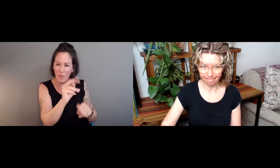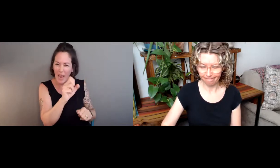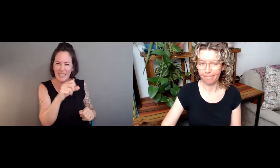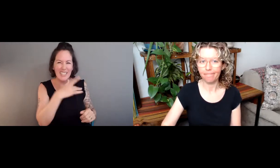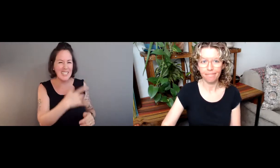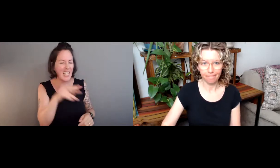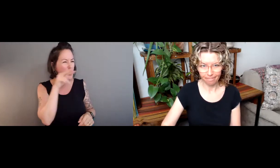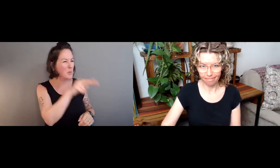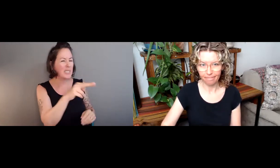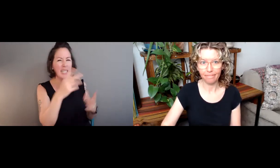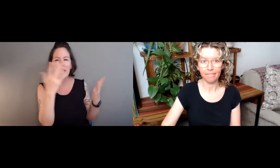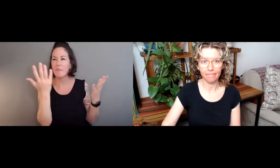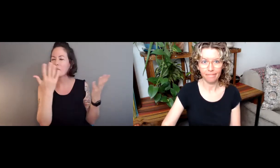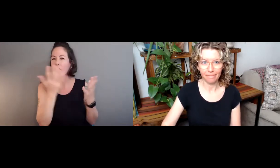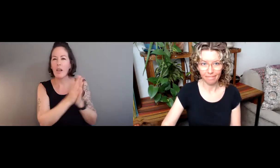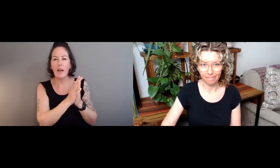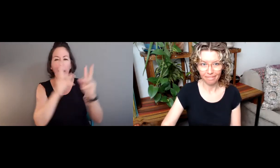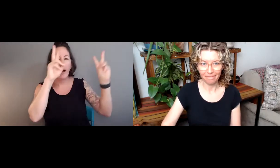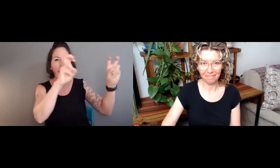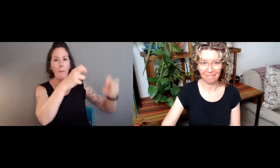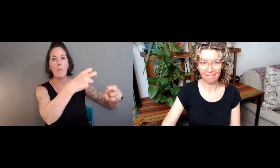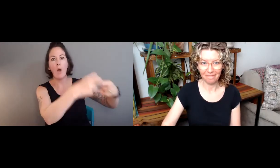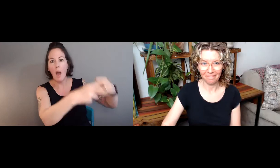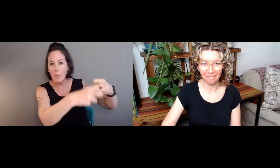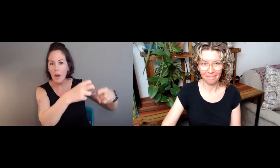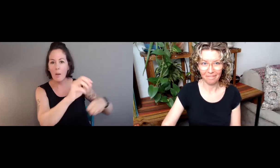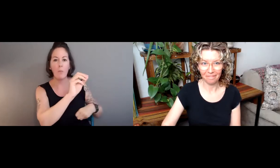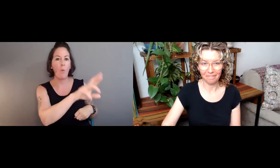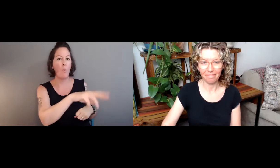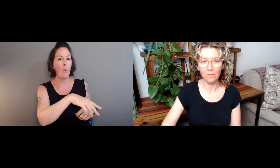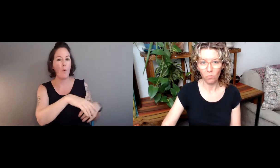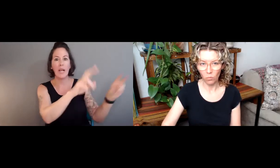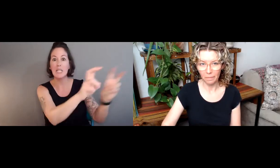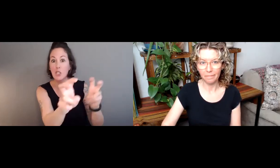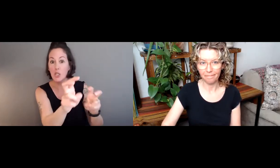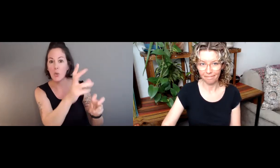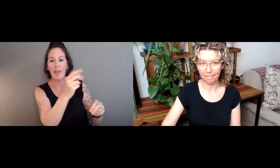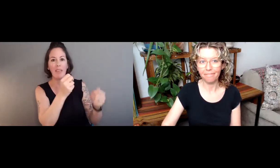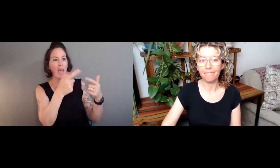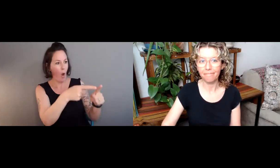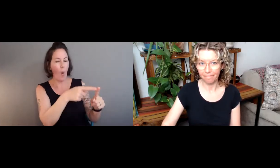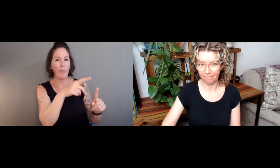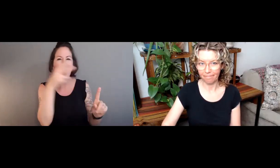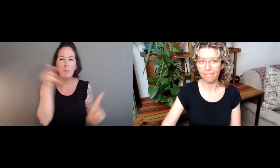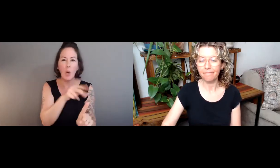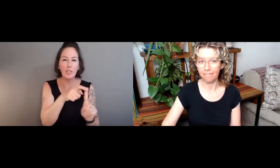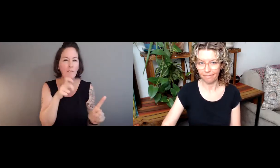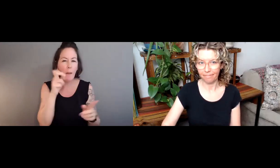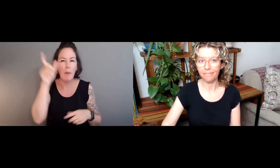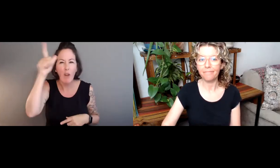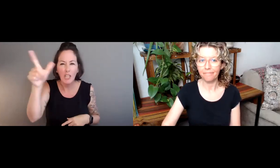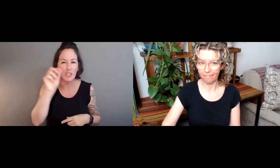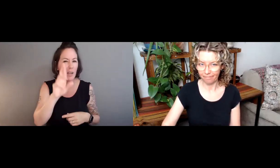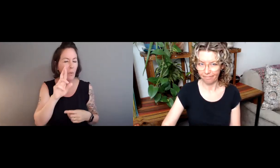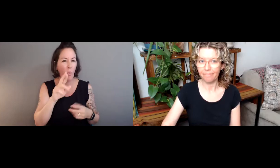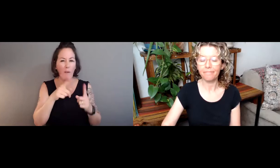But it tends to look very narrowly at this issue. Tends to see things in terms of a problem or